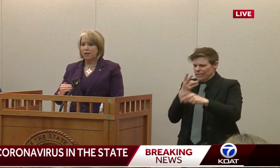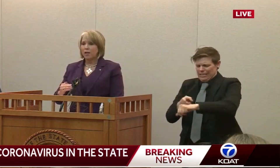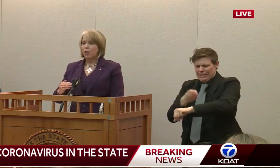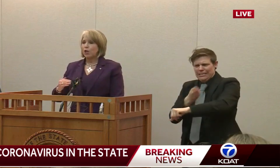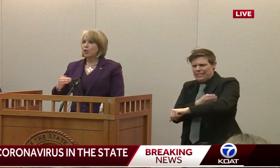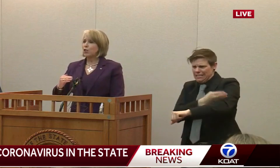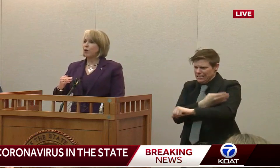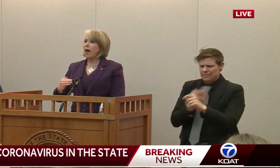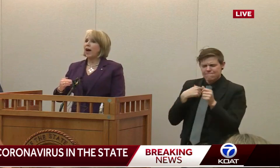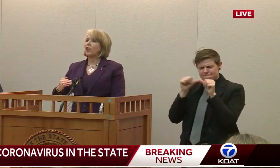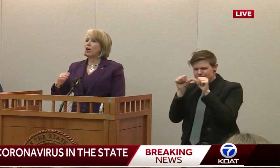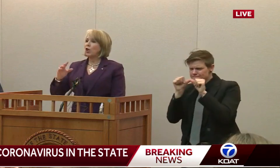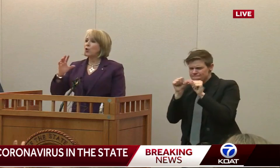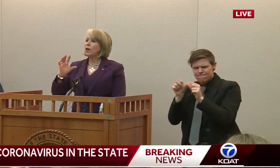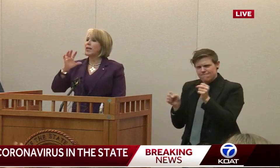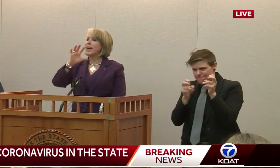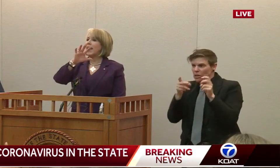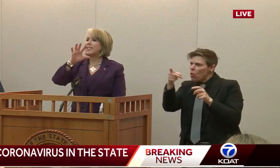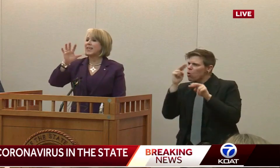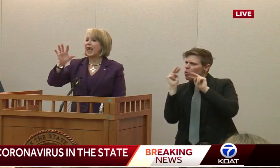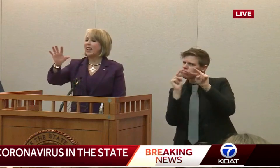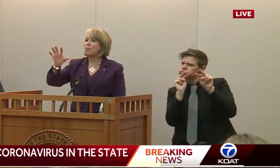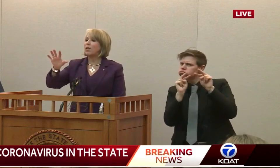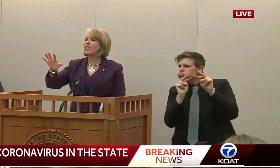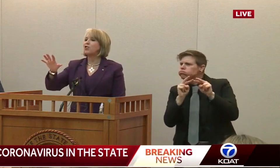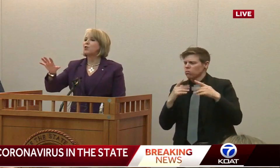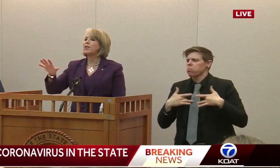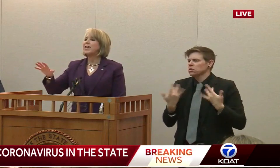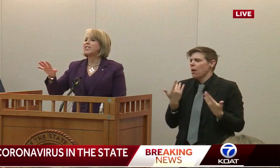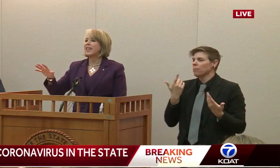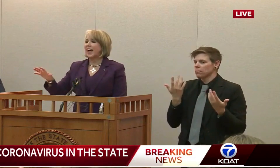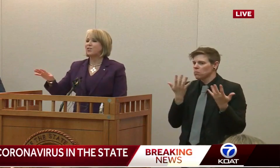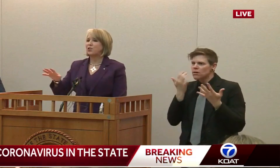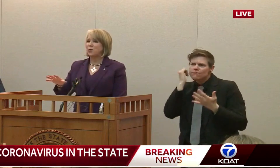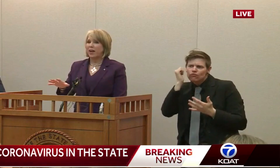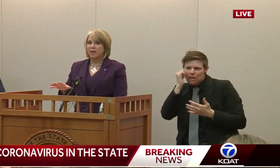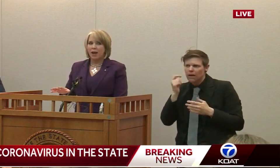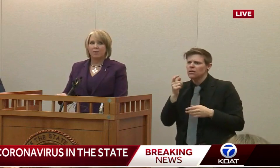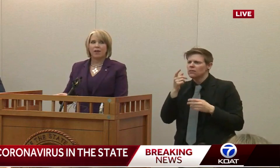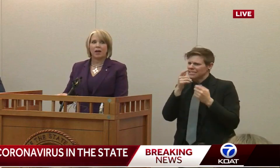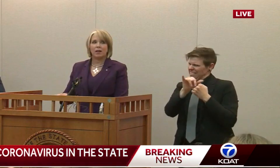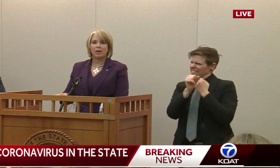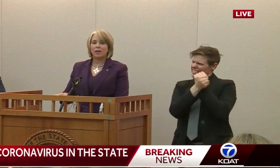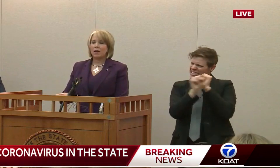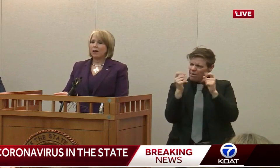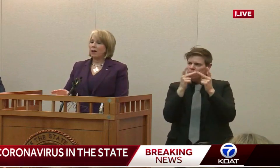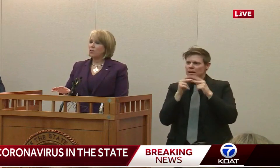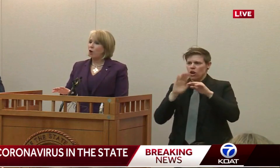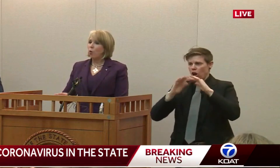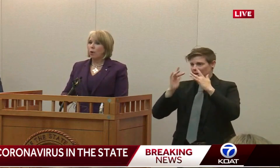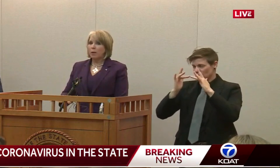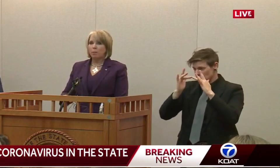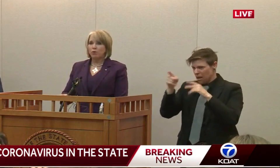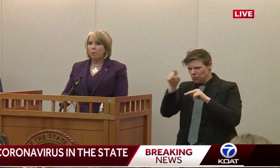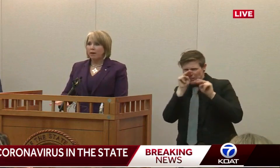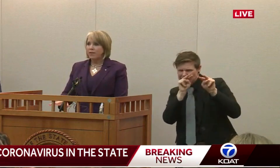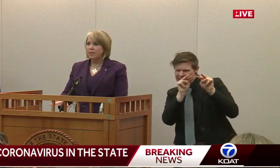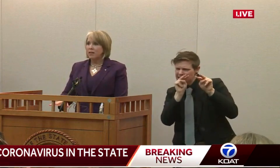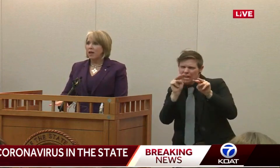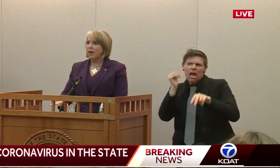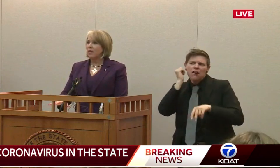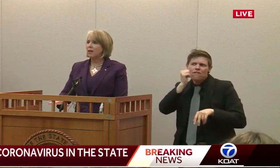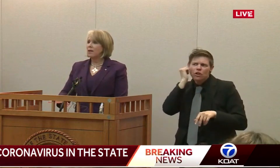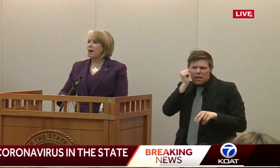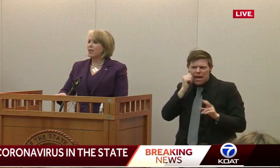website so that you can get to any place you need to get to and navigate. I don't want people's